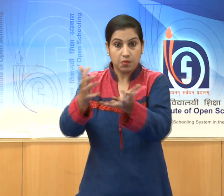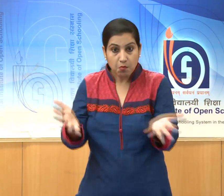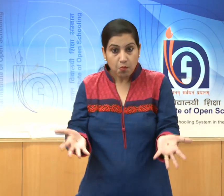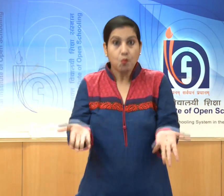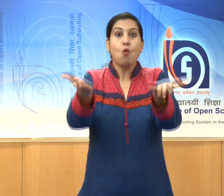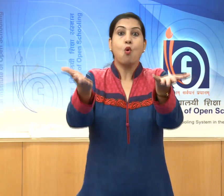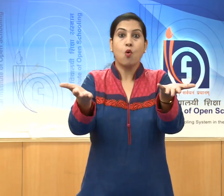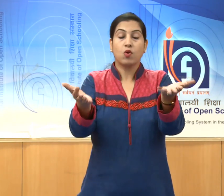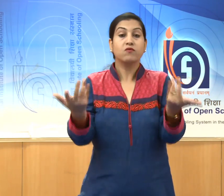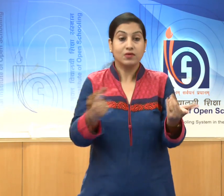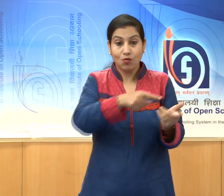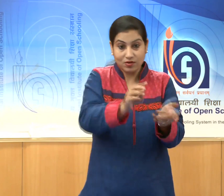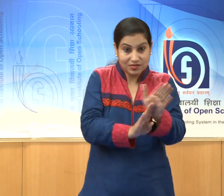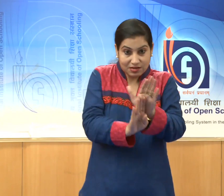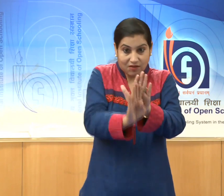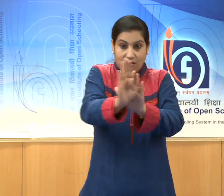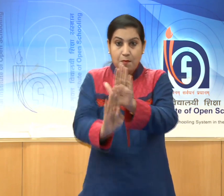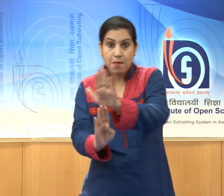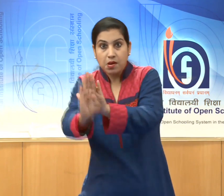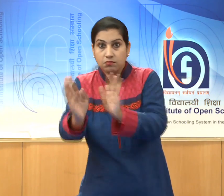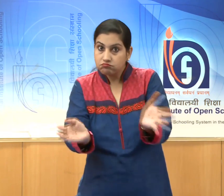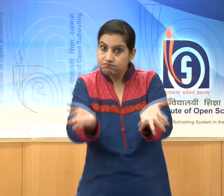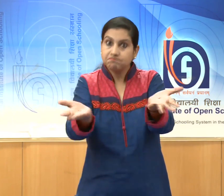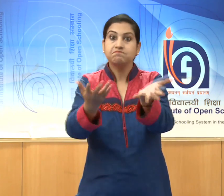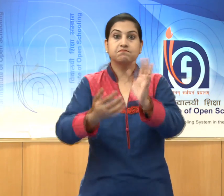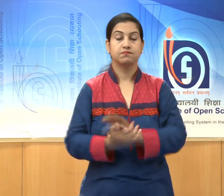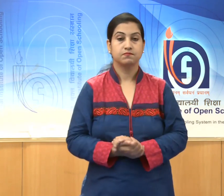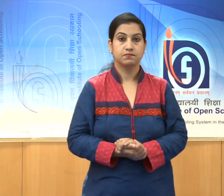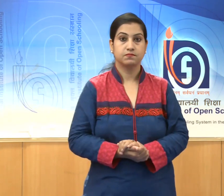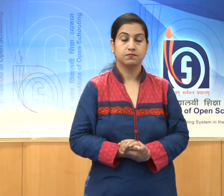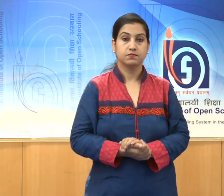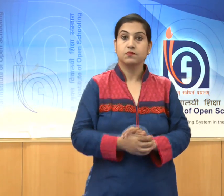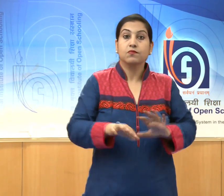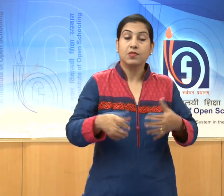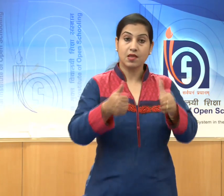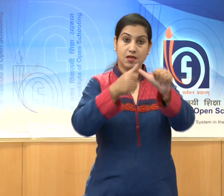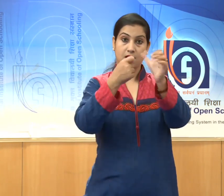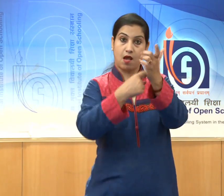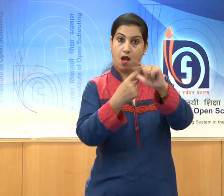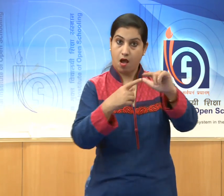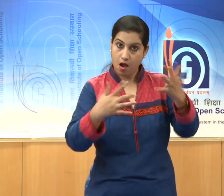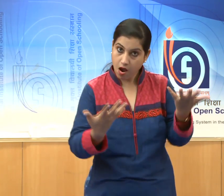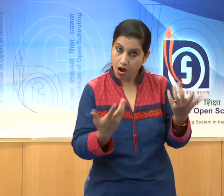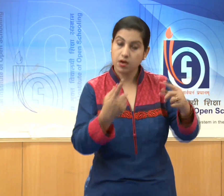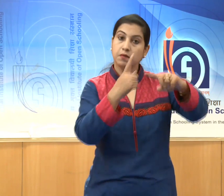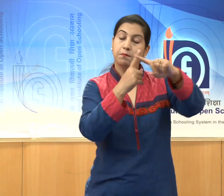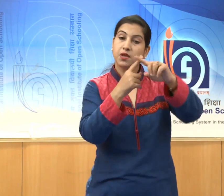to the development development of art and architecture.